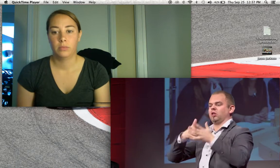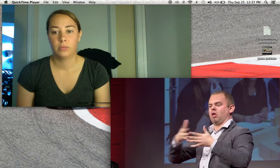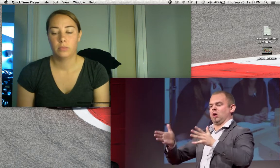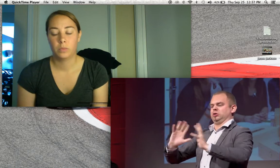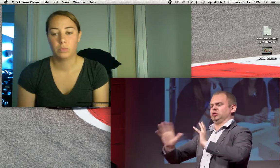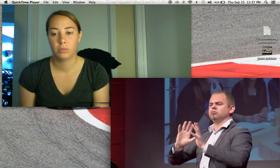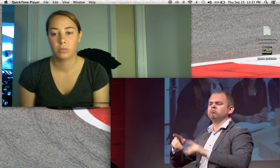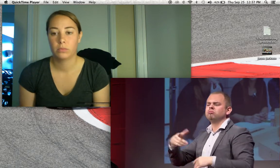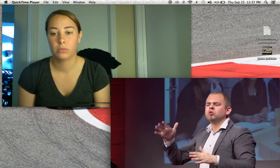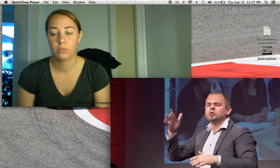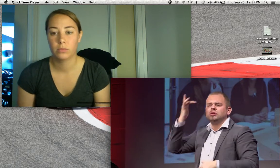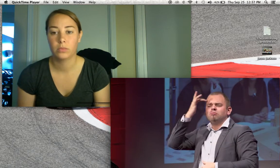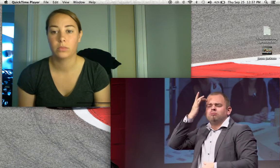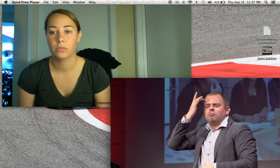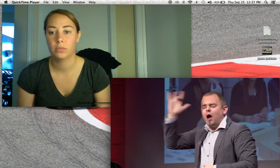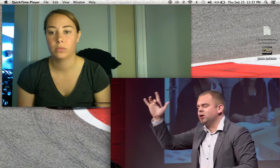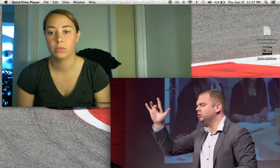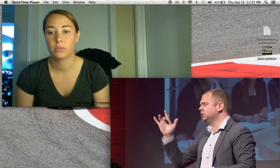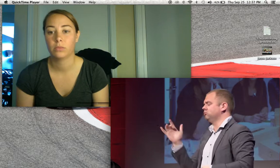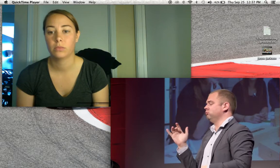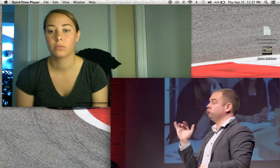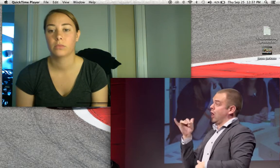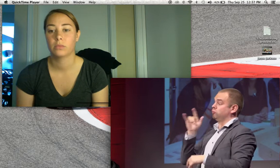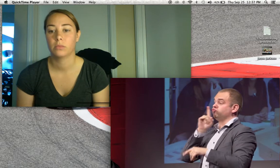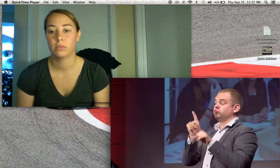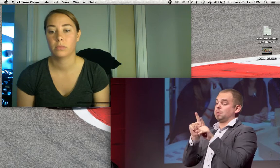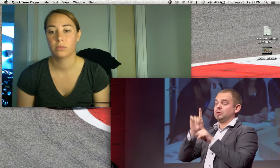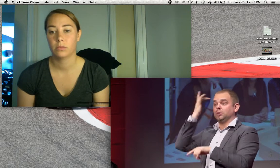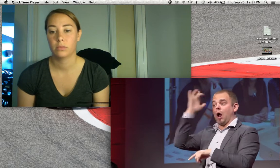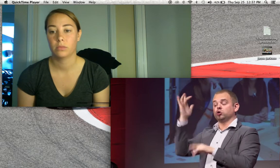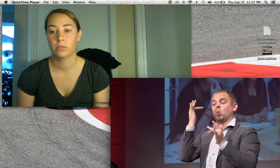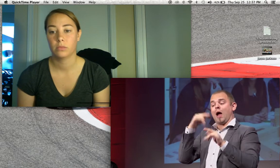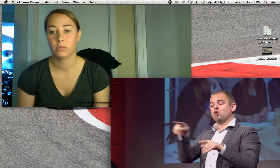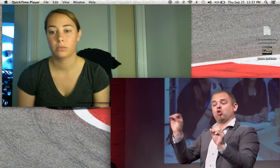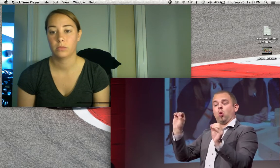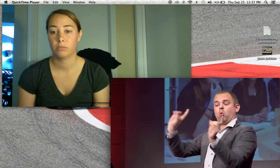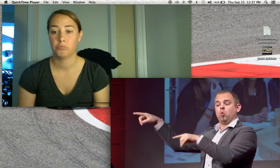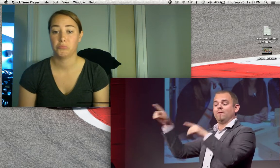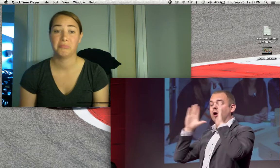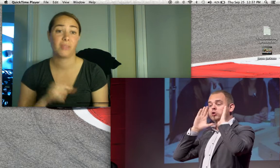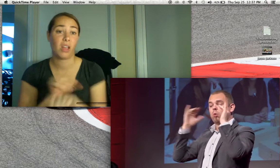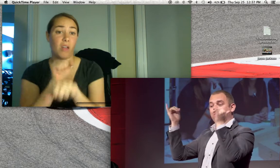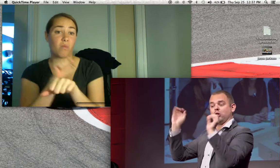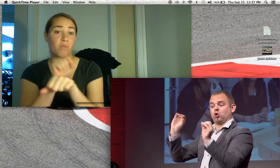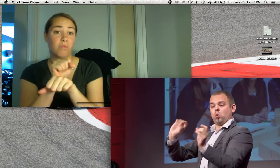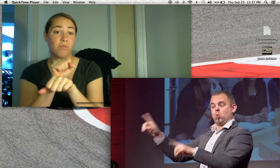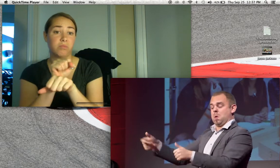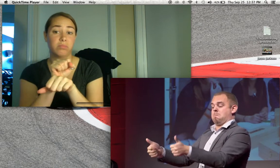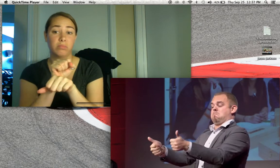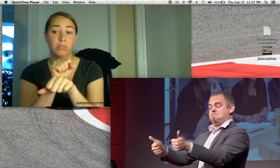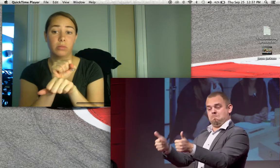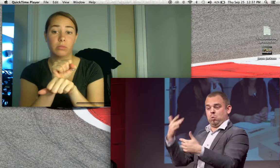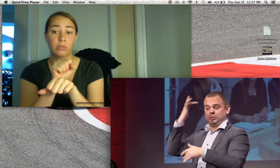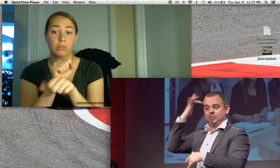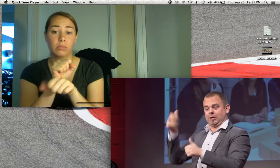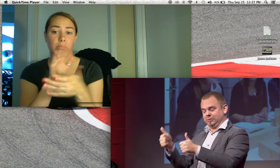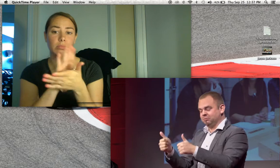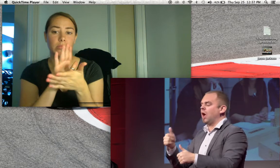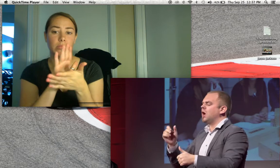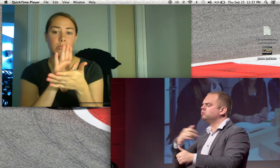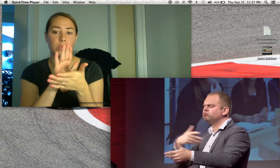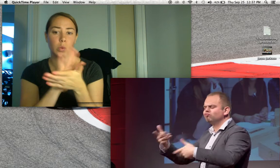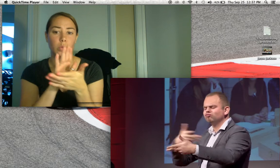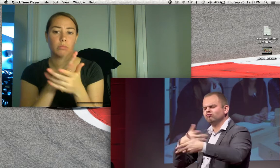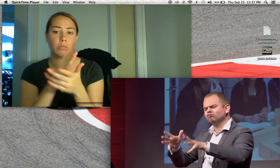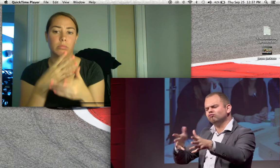DSL, Dutch Sign Language, as their language. They're very bright children, and they're very bright because they didn't go